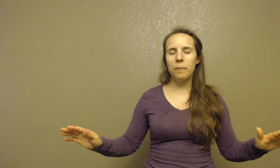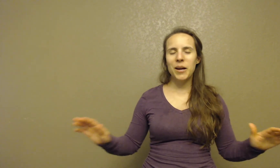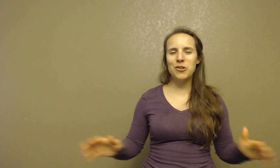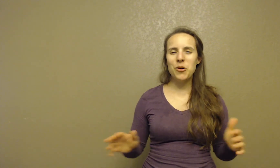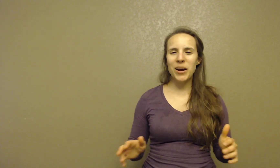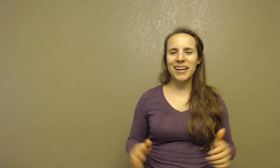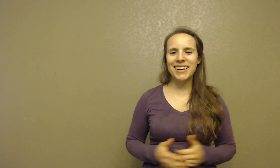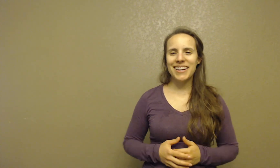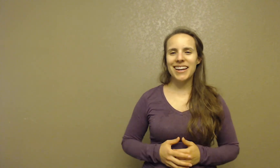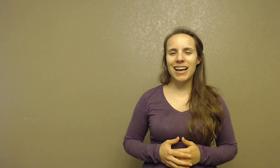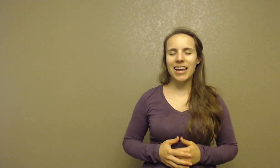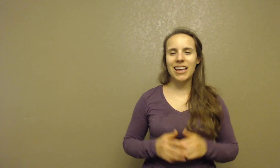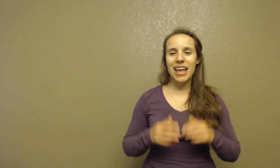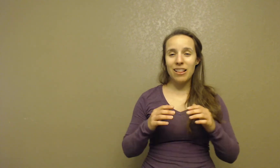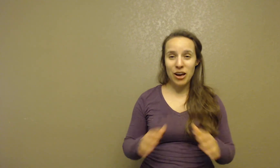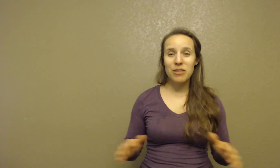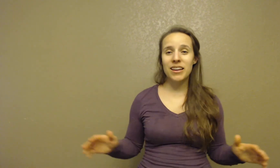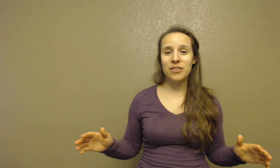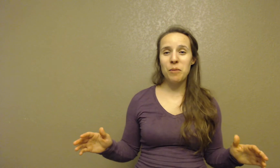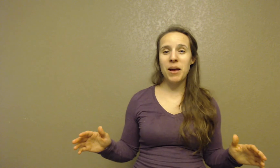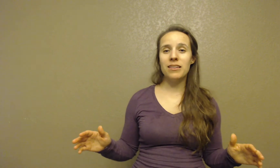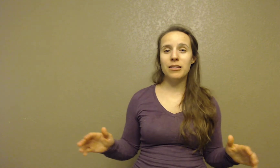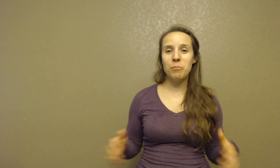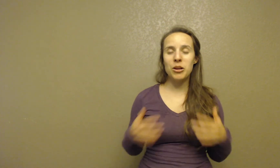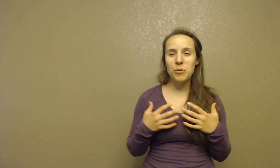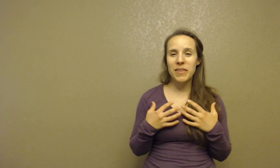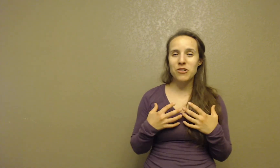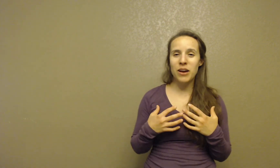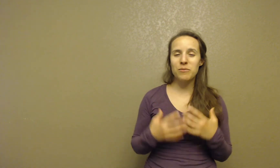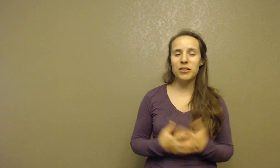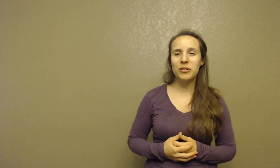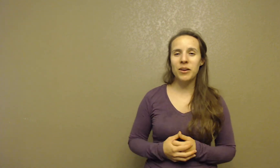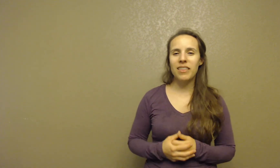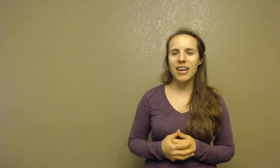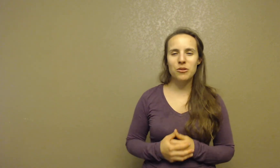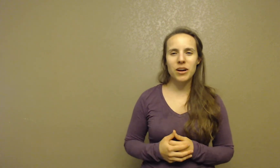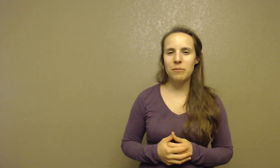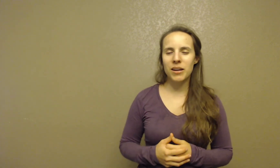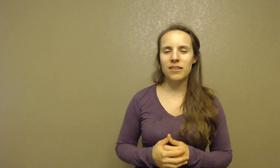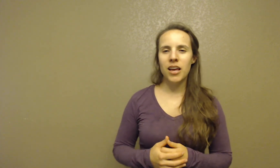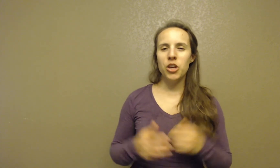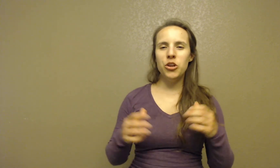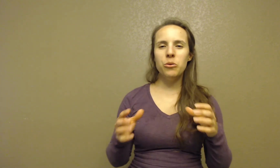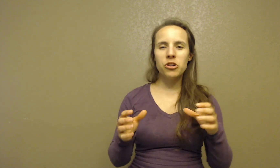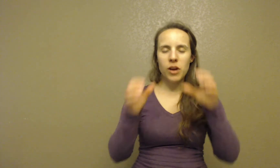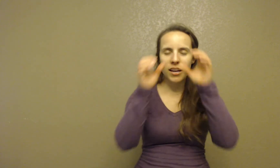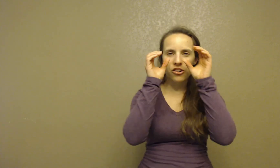But you know what, a lot of things are a mess. But you know what that drives me to? Thank you, God, because you are trying to